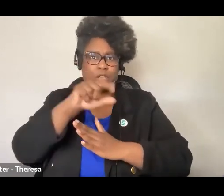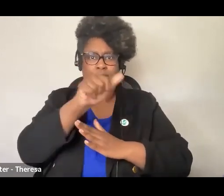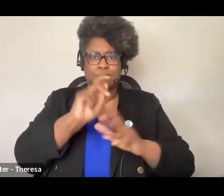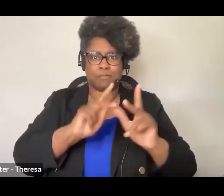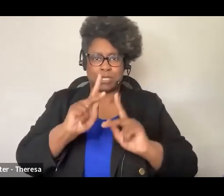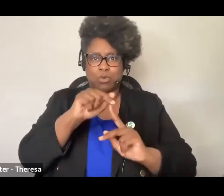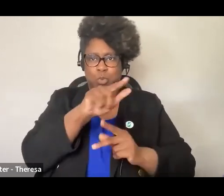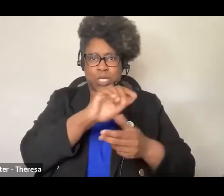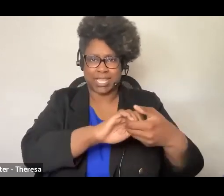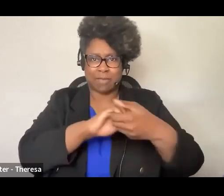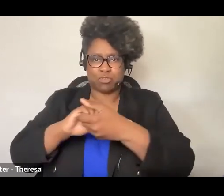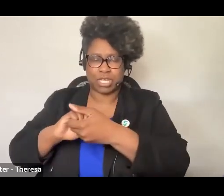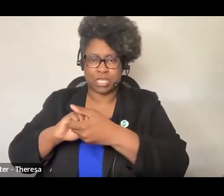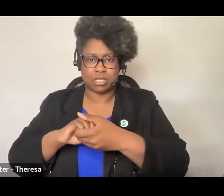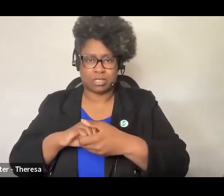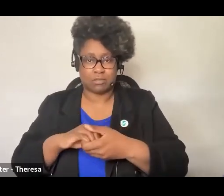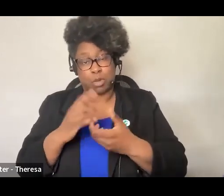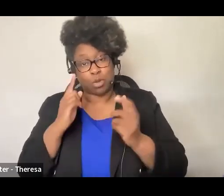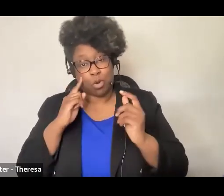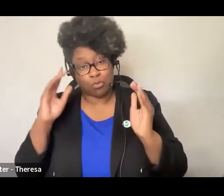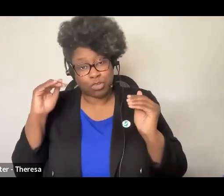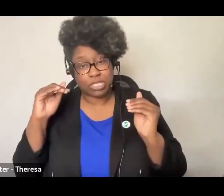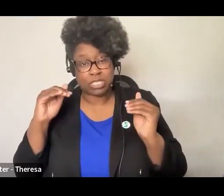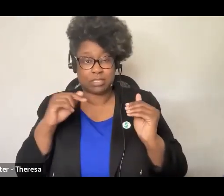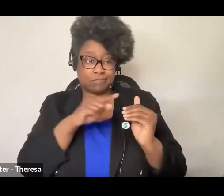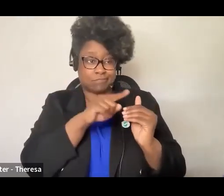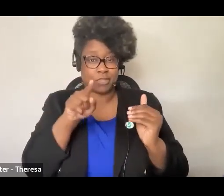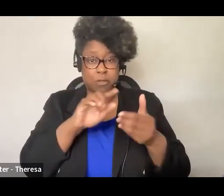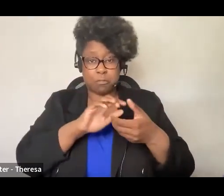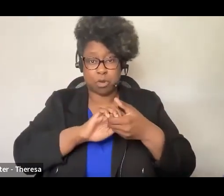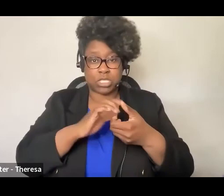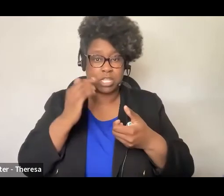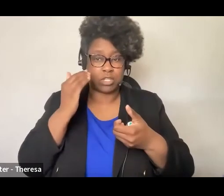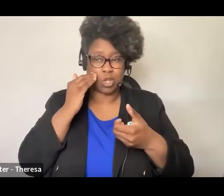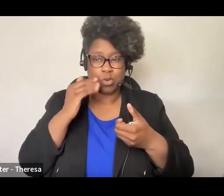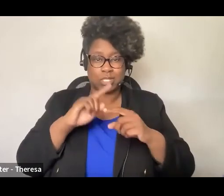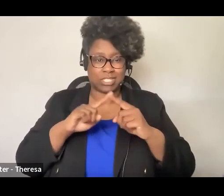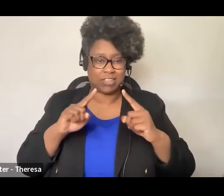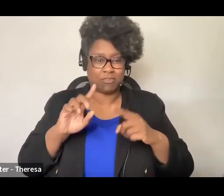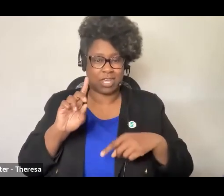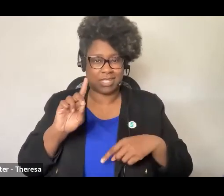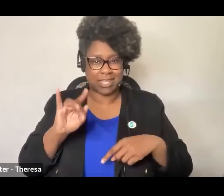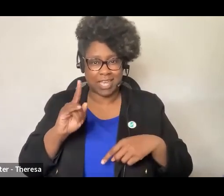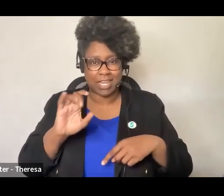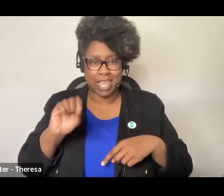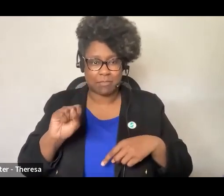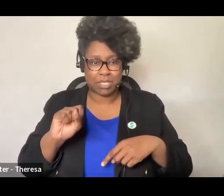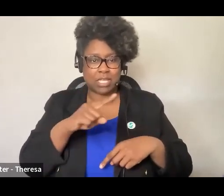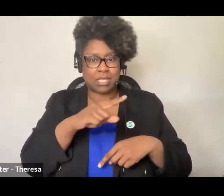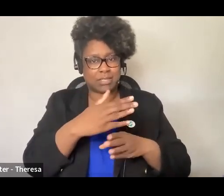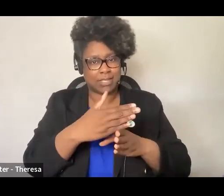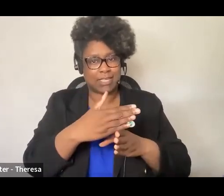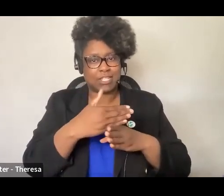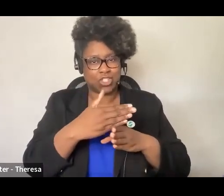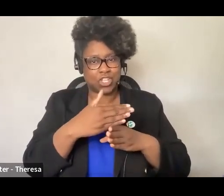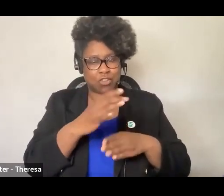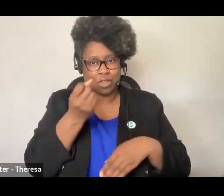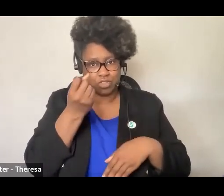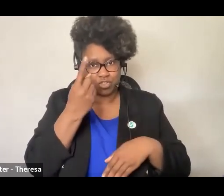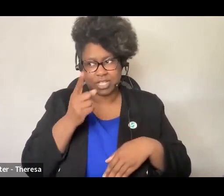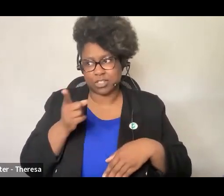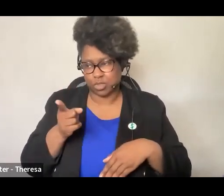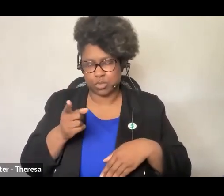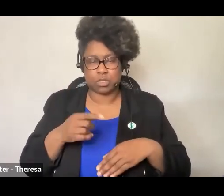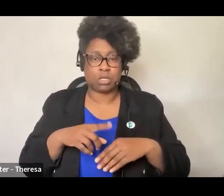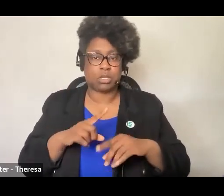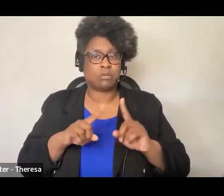hopefully one has partners, you know, who are mindful about those dynamics and so on and share the same kinds of understandings that you do but